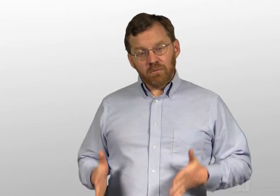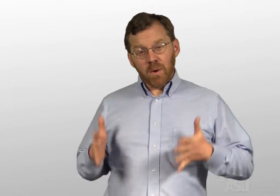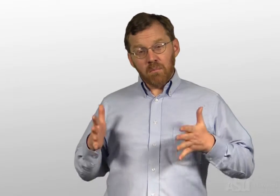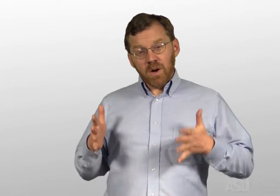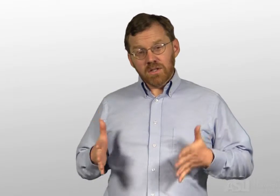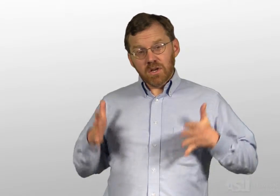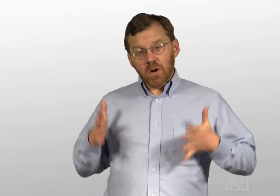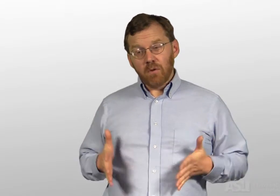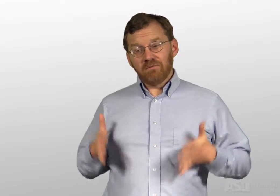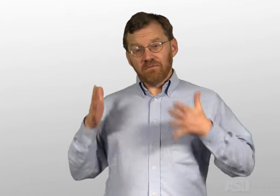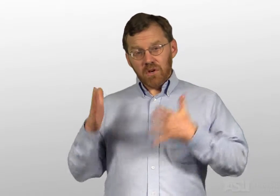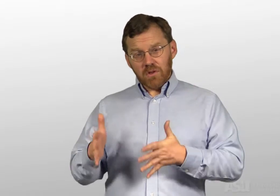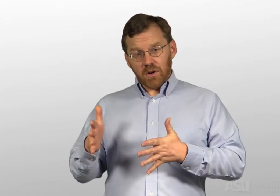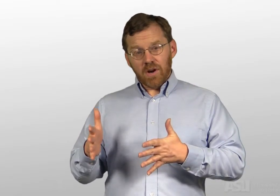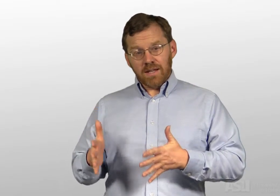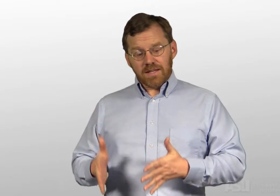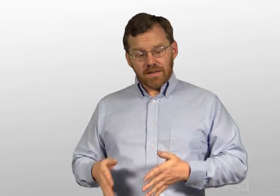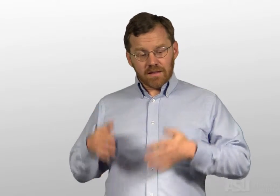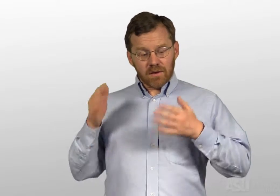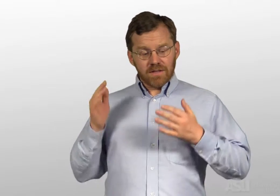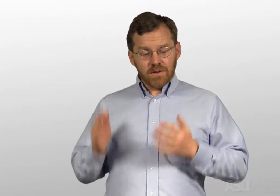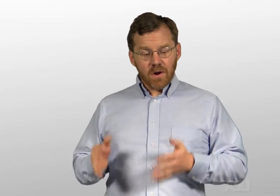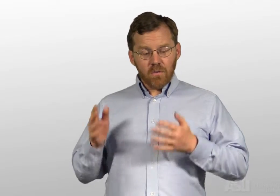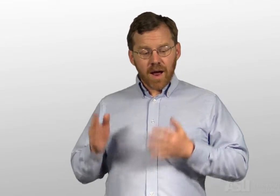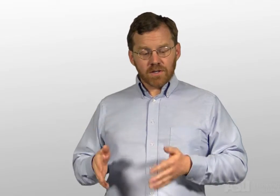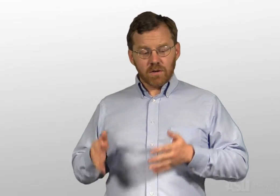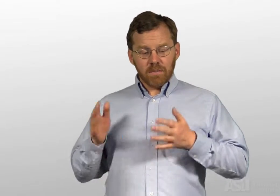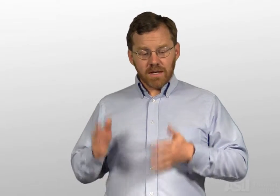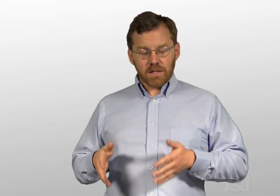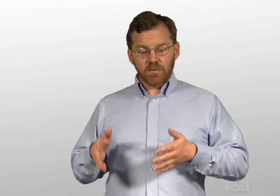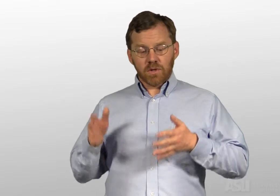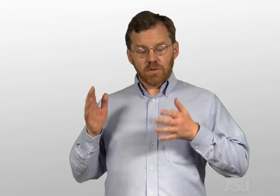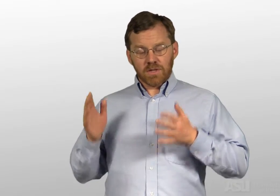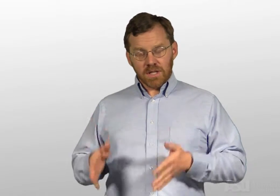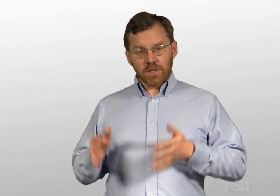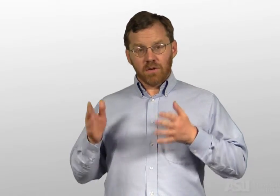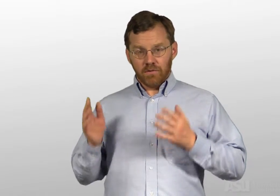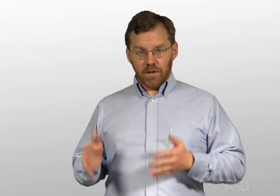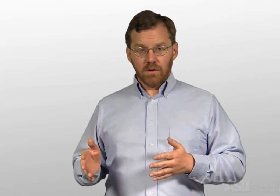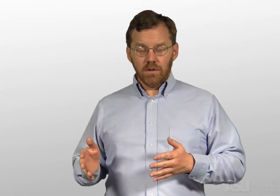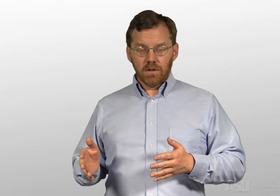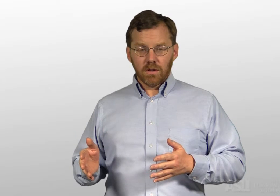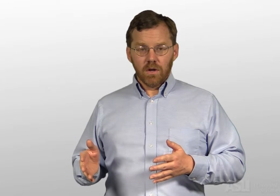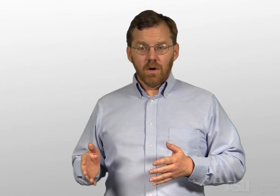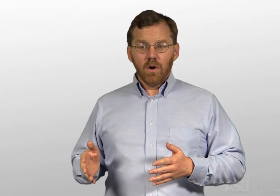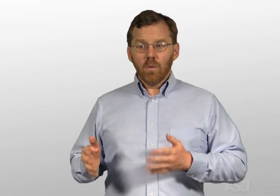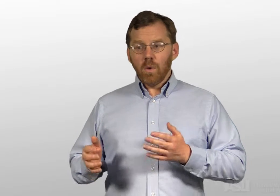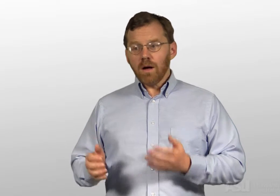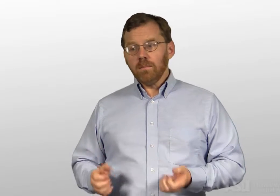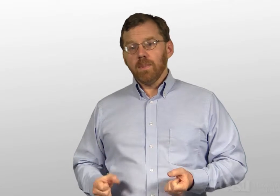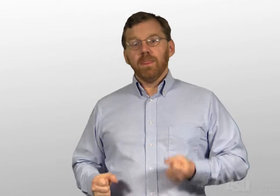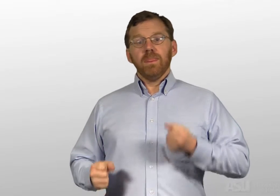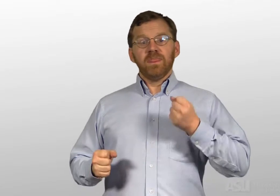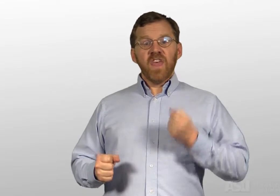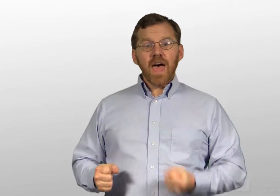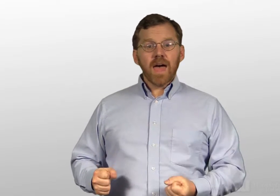if we want to go further and say that there is no rational basis for the traditional view, well, then